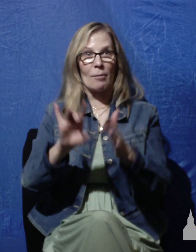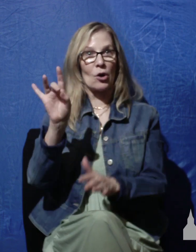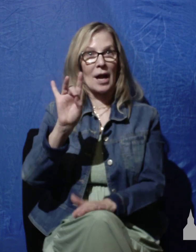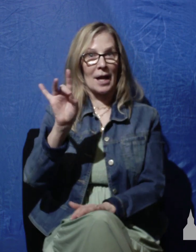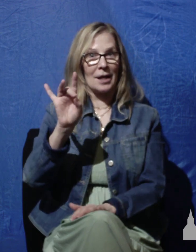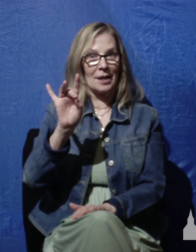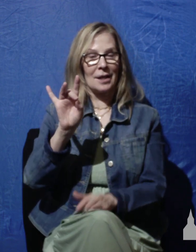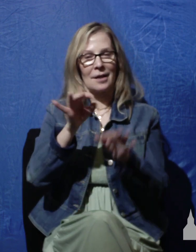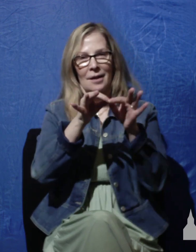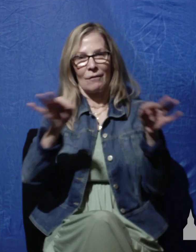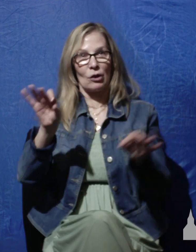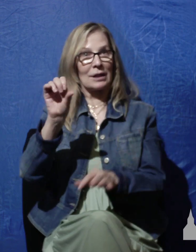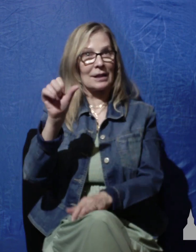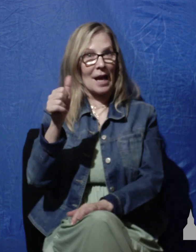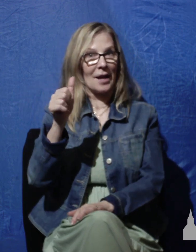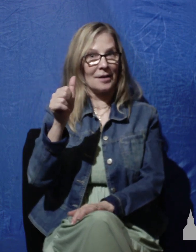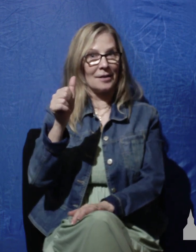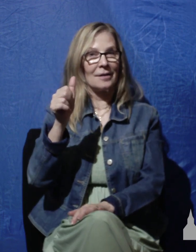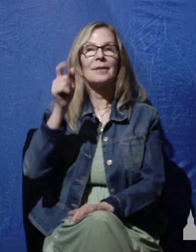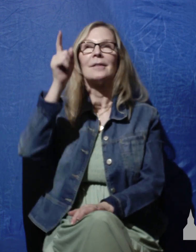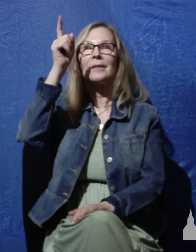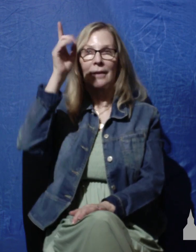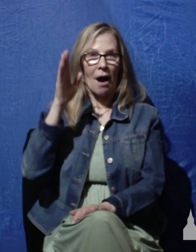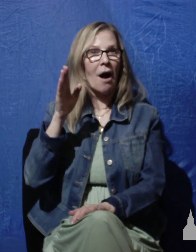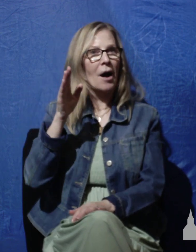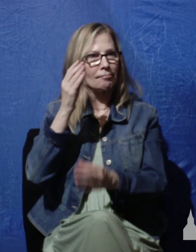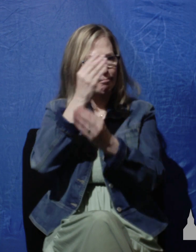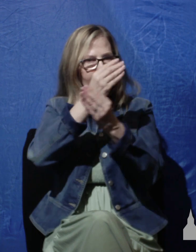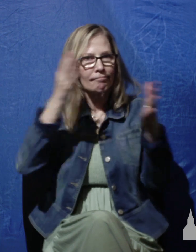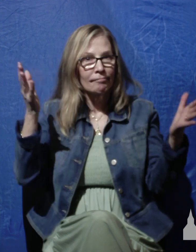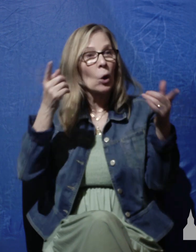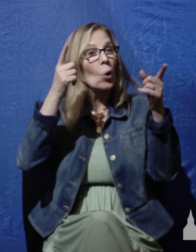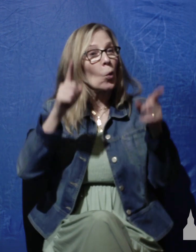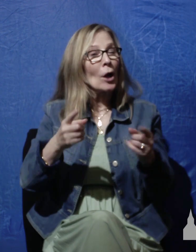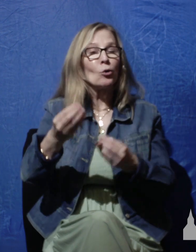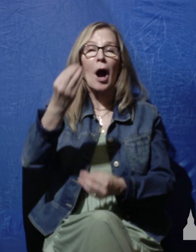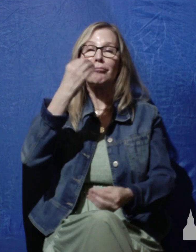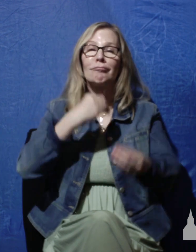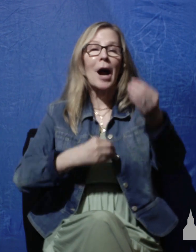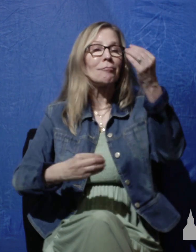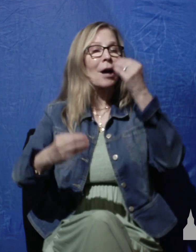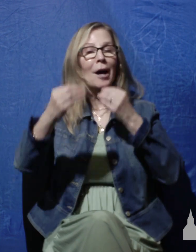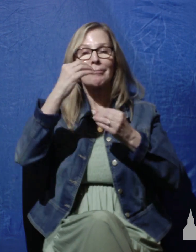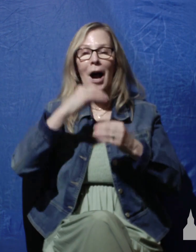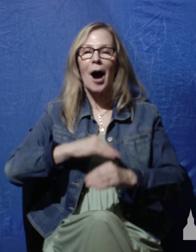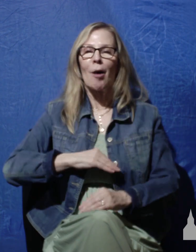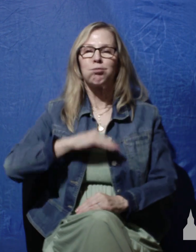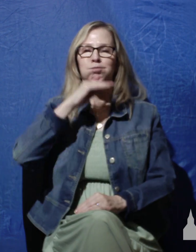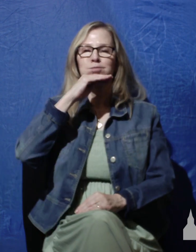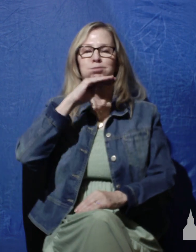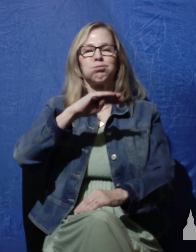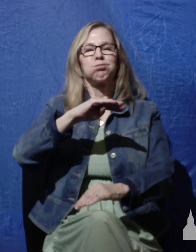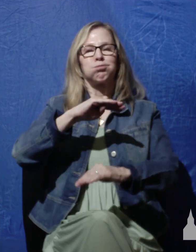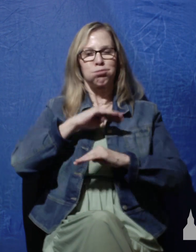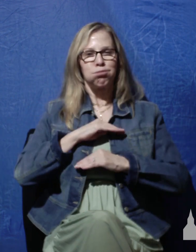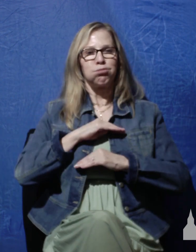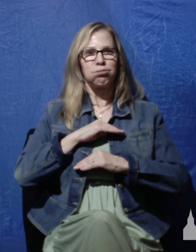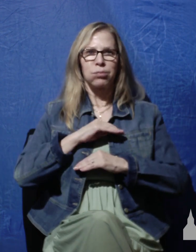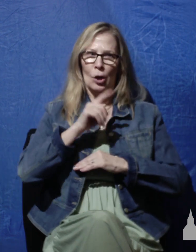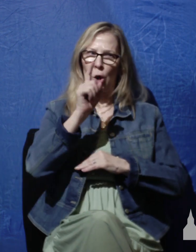starting in verse 10, God tells the people, when you have eaten and are satisfied, you shall bless the Lord your God for